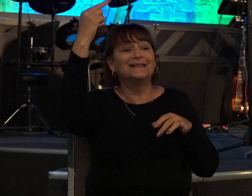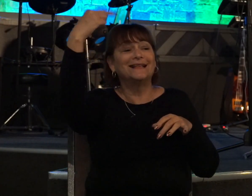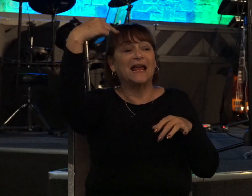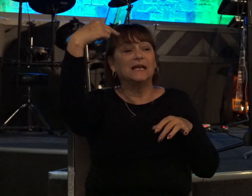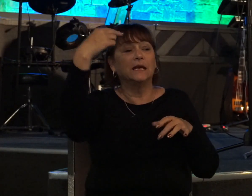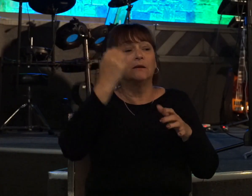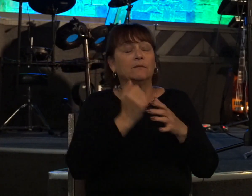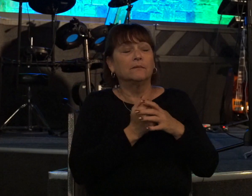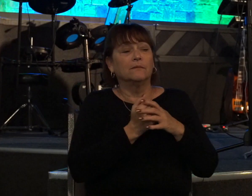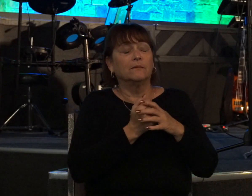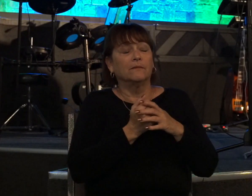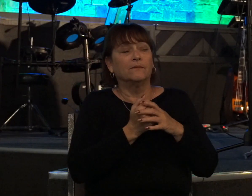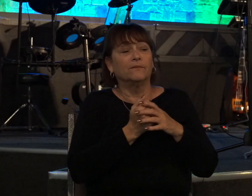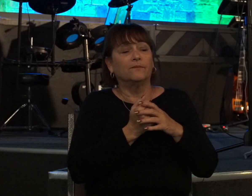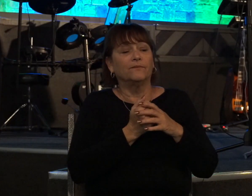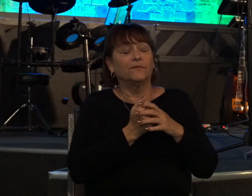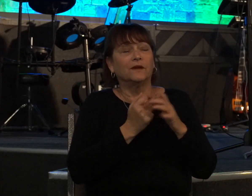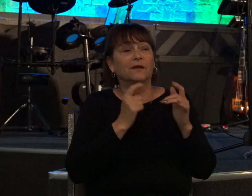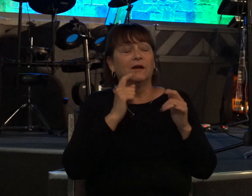that that should send shivers down our spines